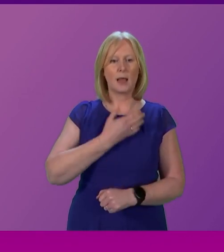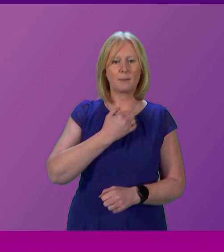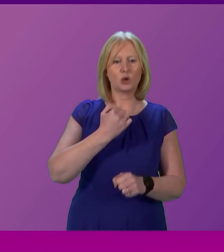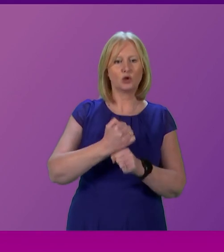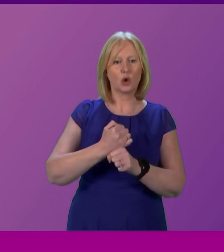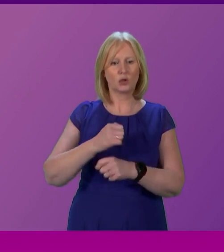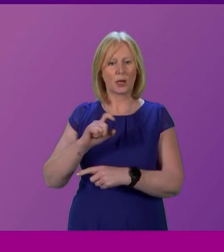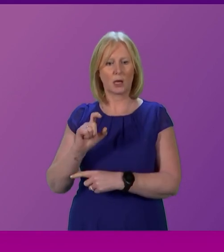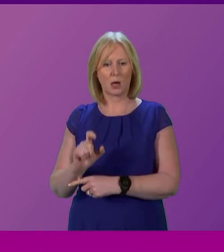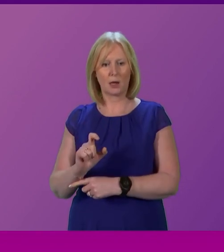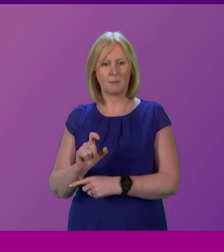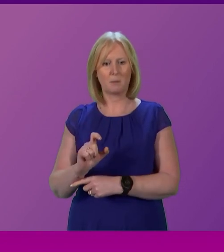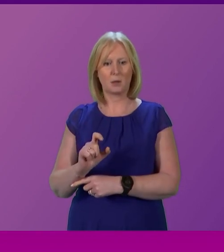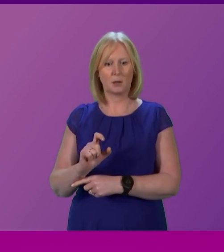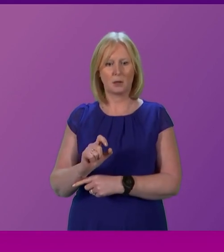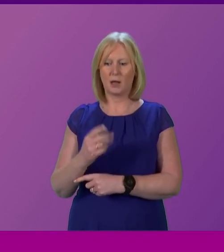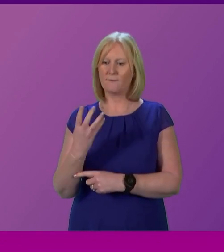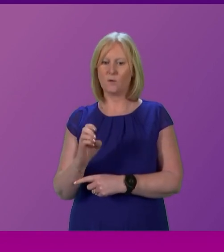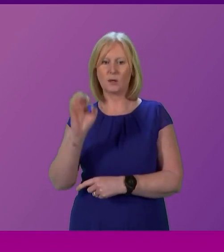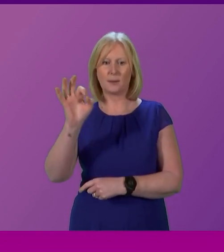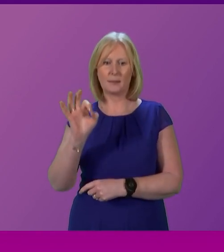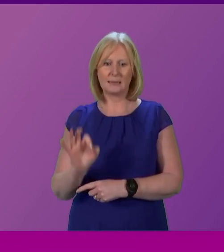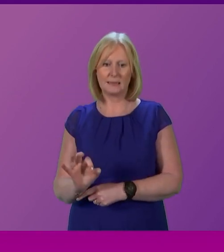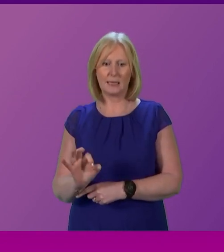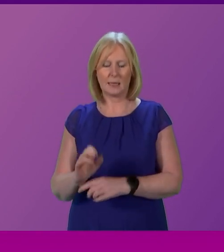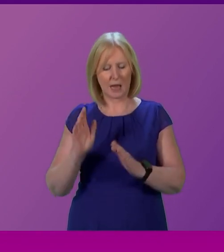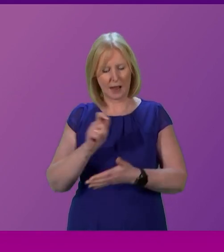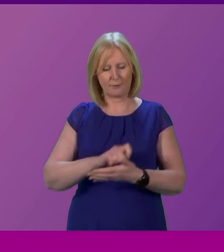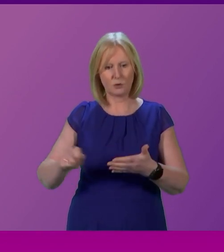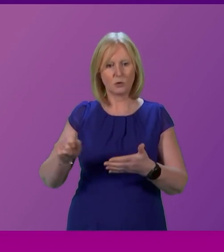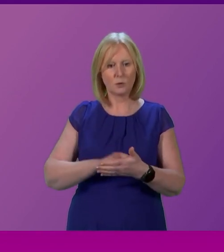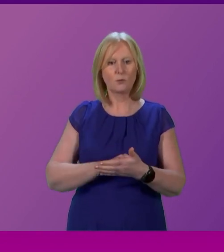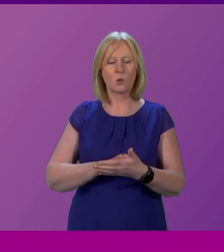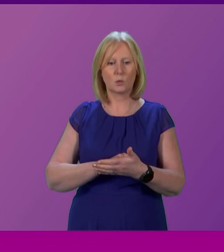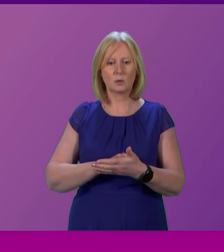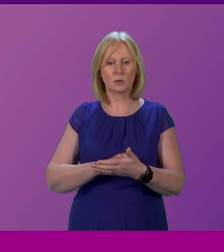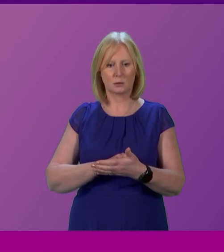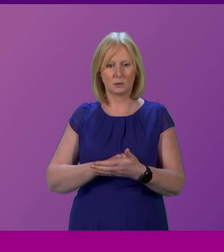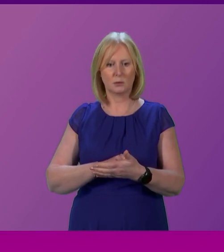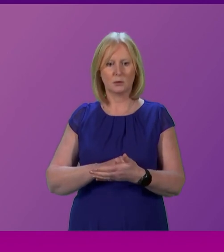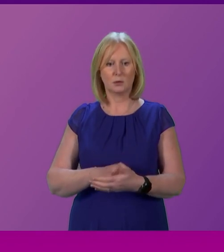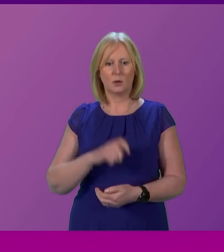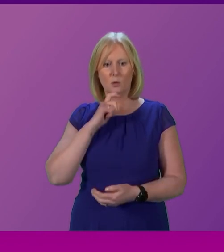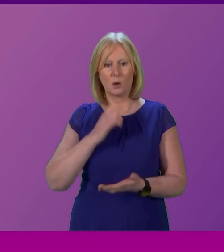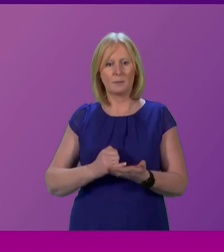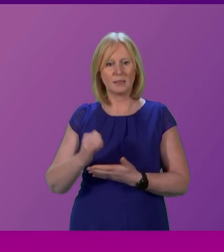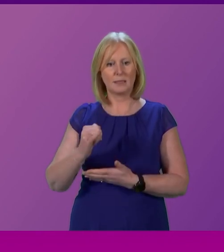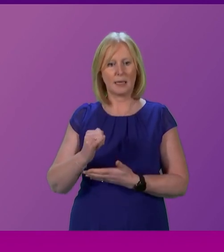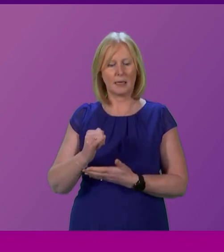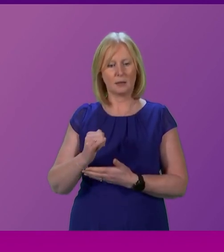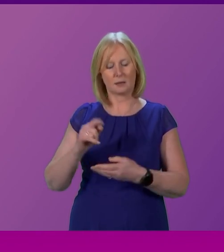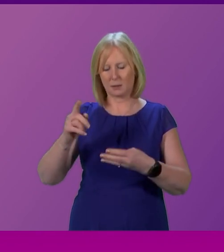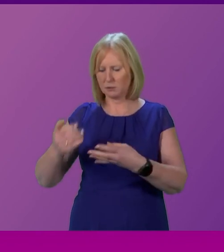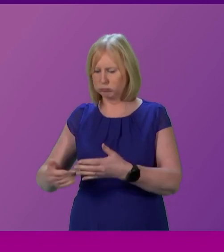introducing the rule that 40% of the electorate had to vote for it to count. The dead and those abstaining were counted as no.